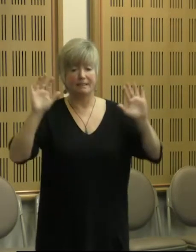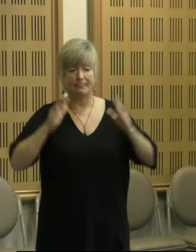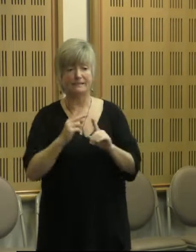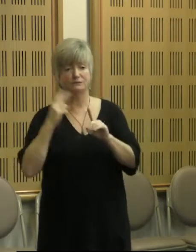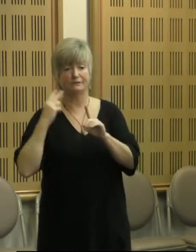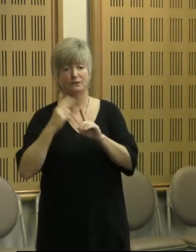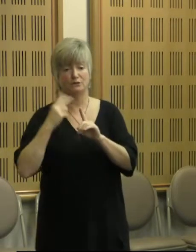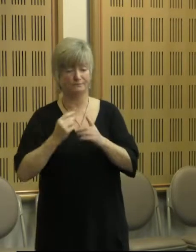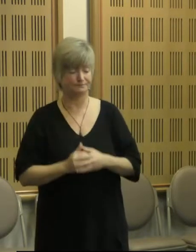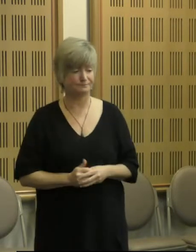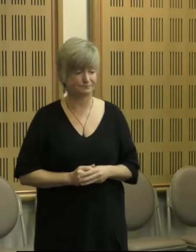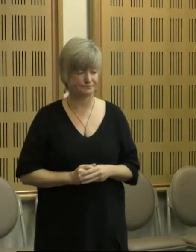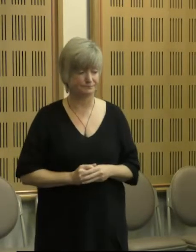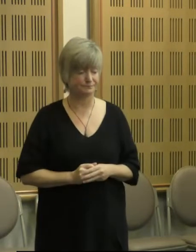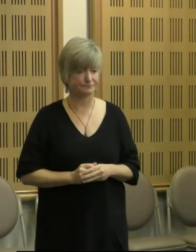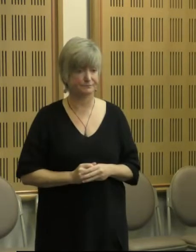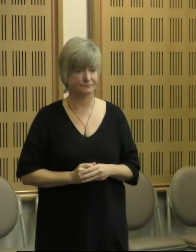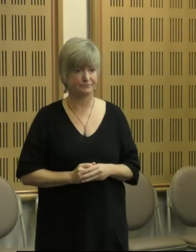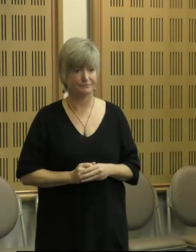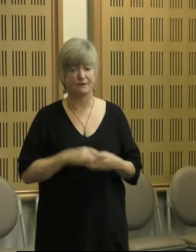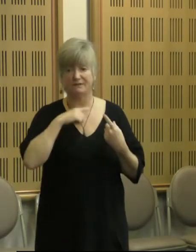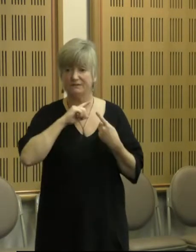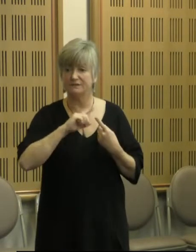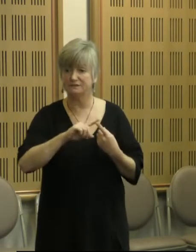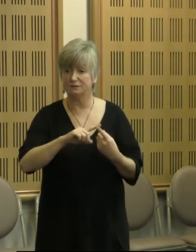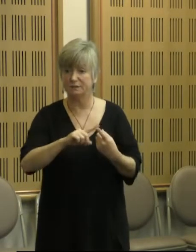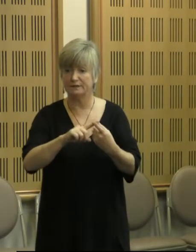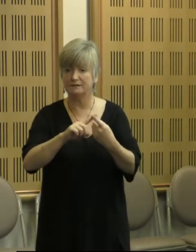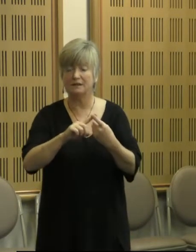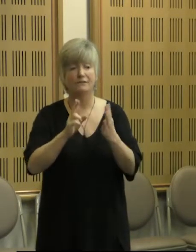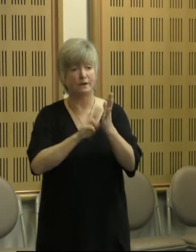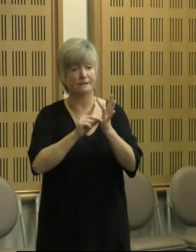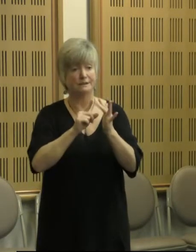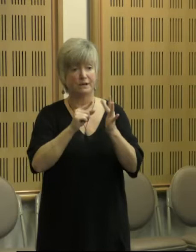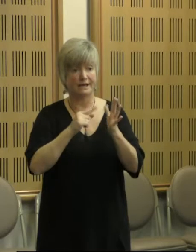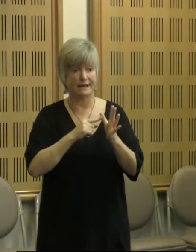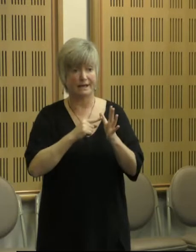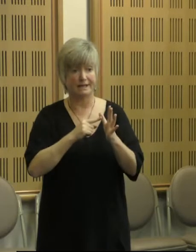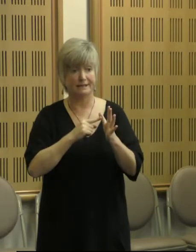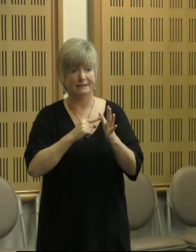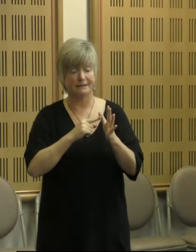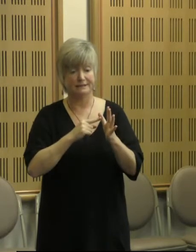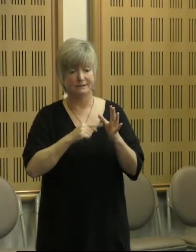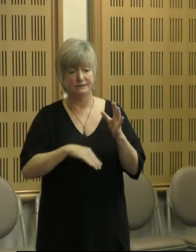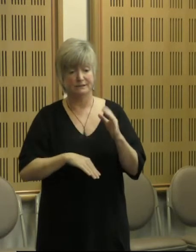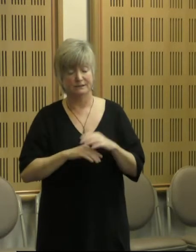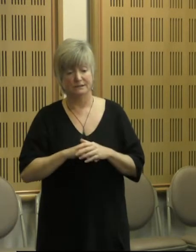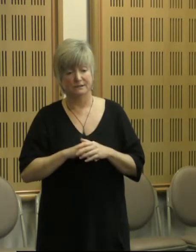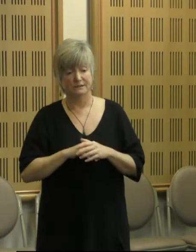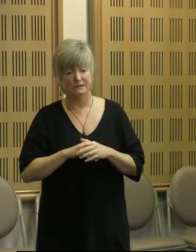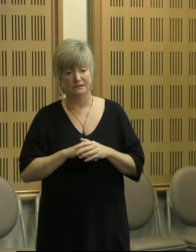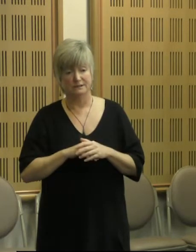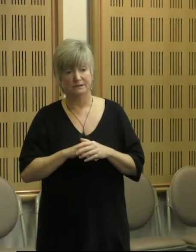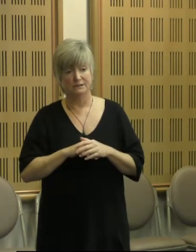And I really look forward to this continuing, and for the NDIA to fully embody their own Aboriginal and Torres Strait Islander engagement